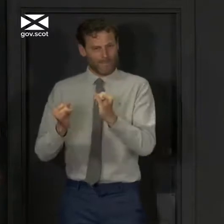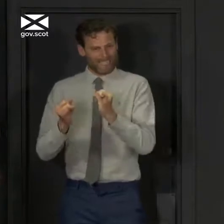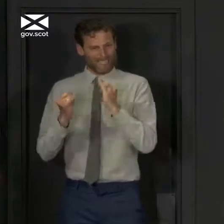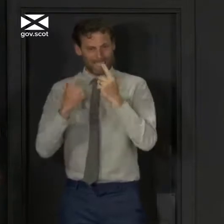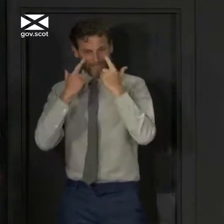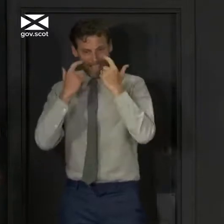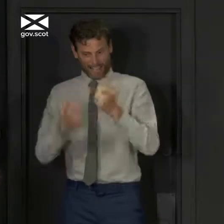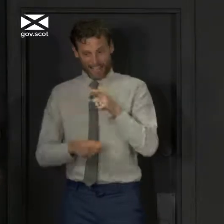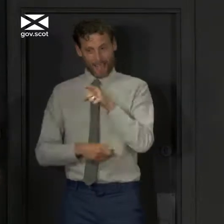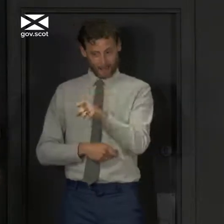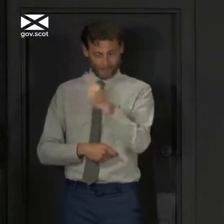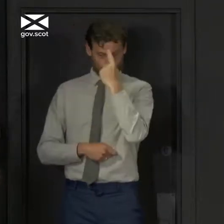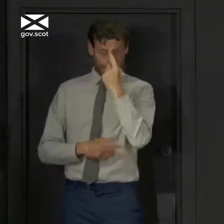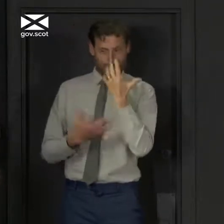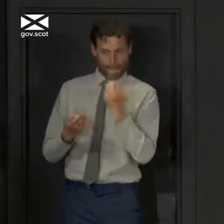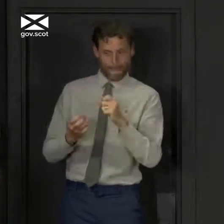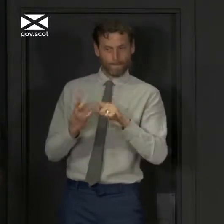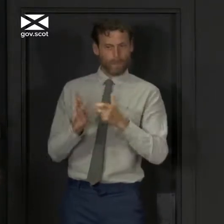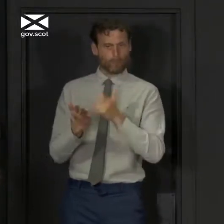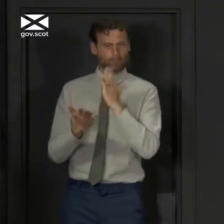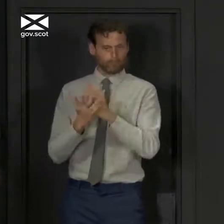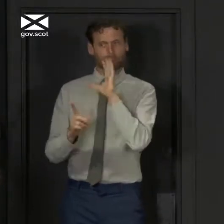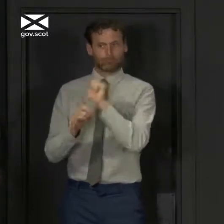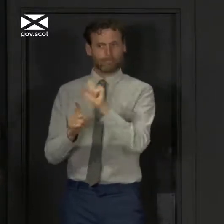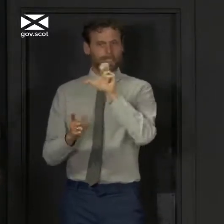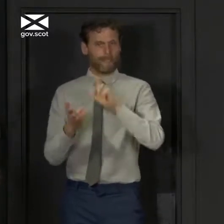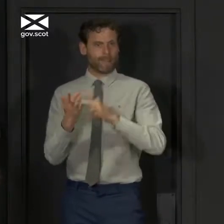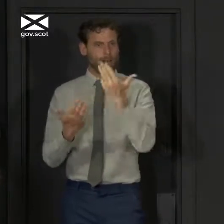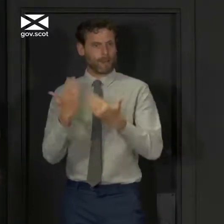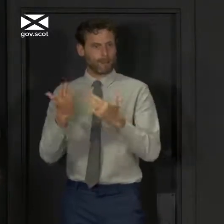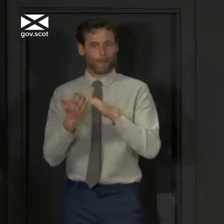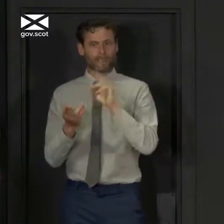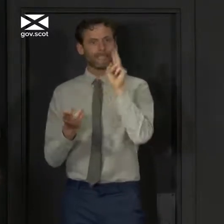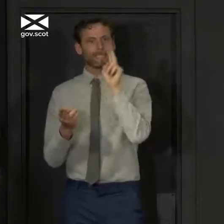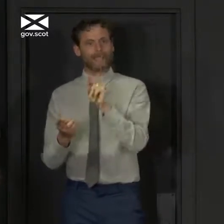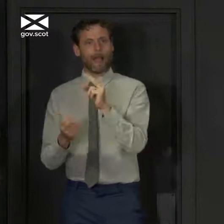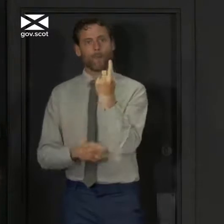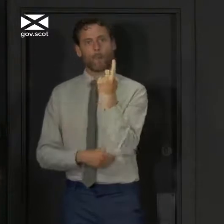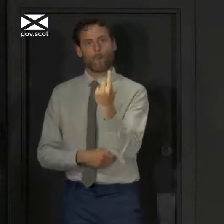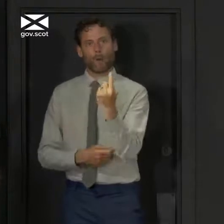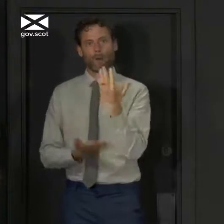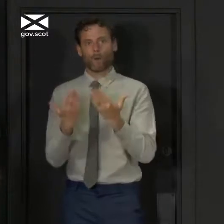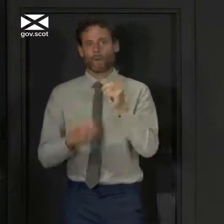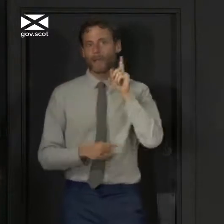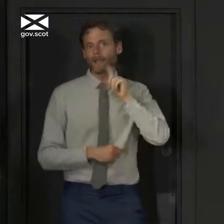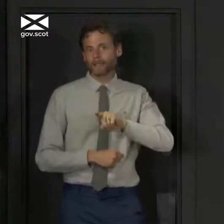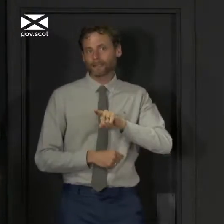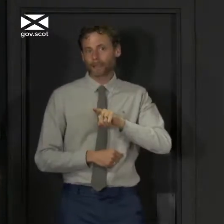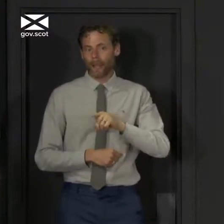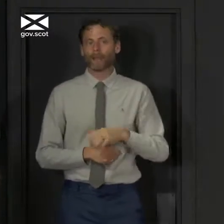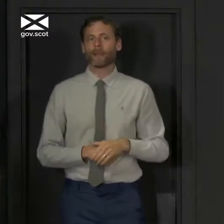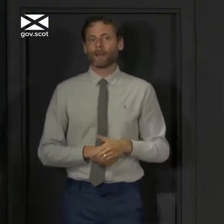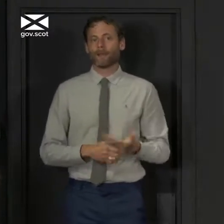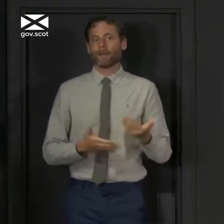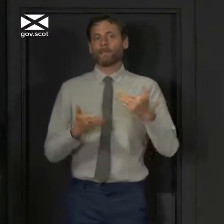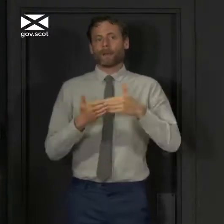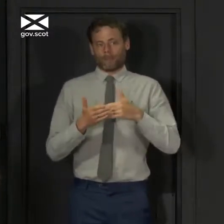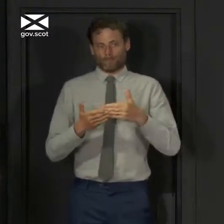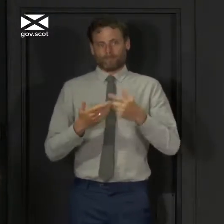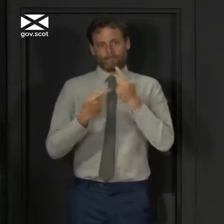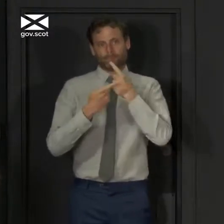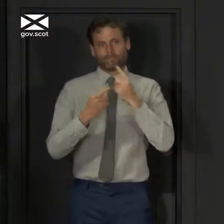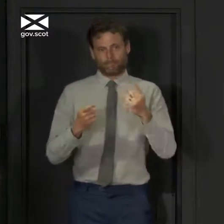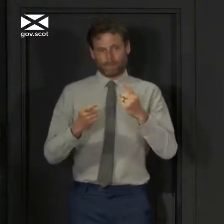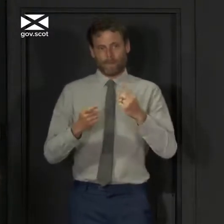confirmed or suspected COVID-19. That is a decrease of one since yesterday. I'm also able to confirm